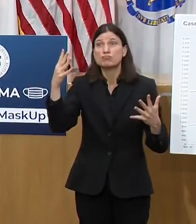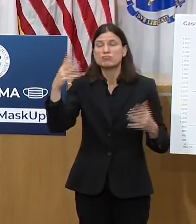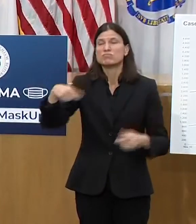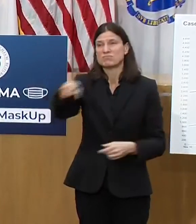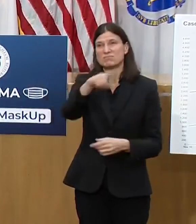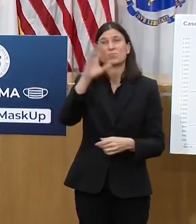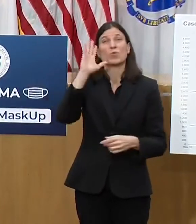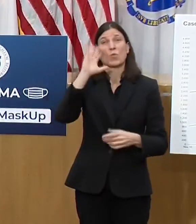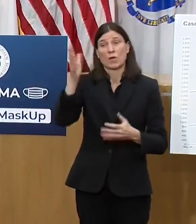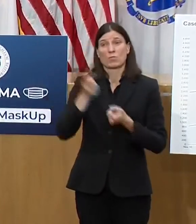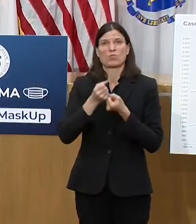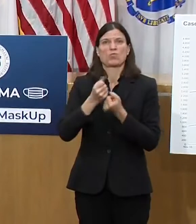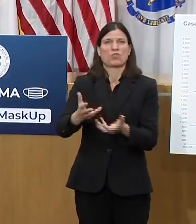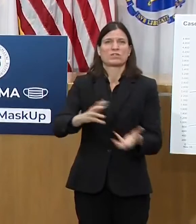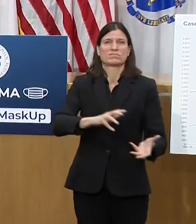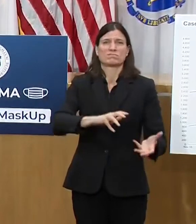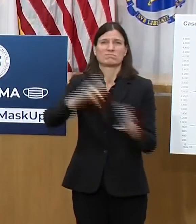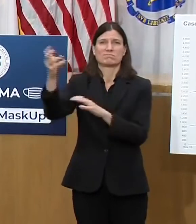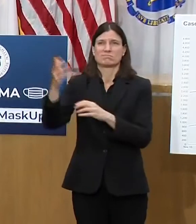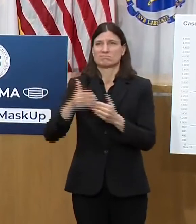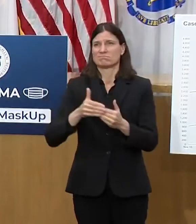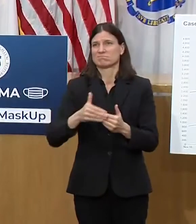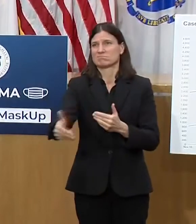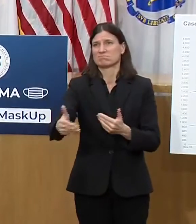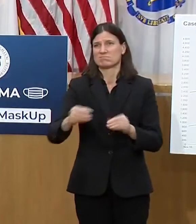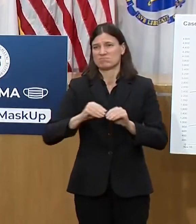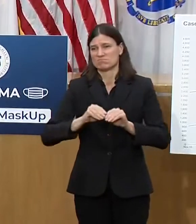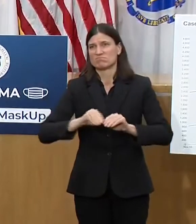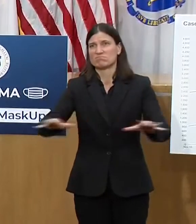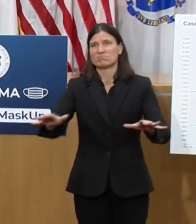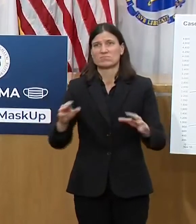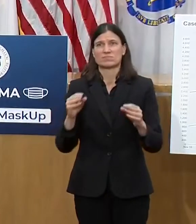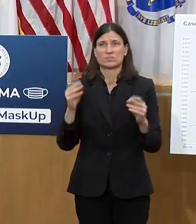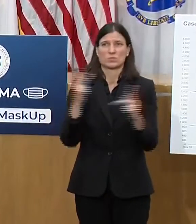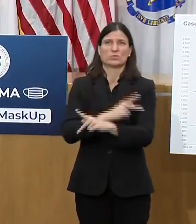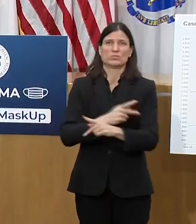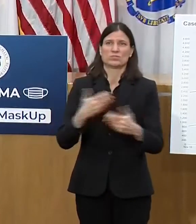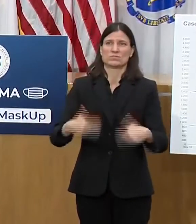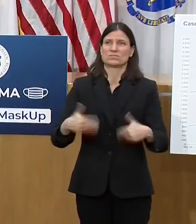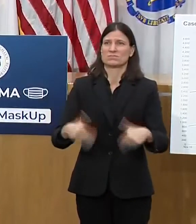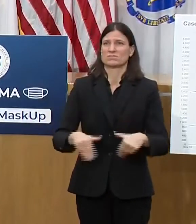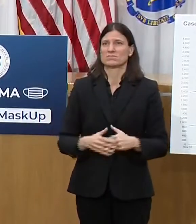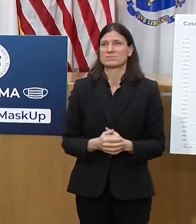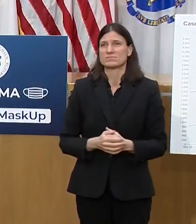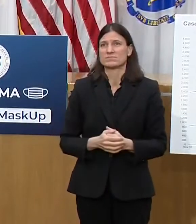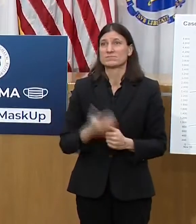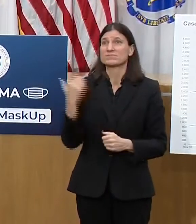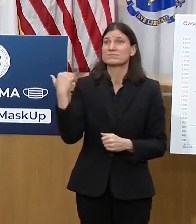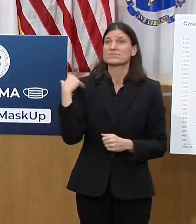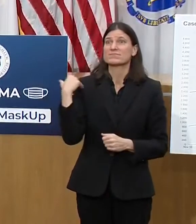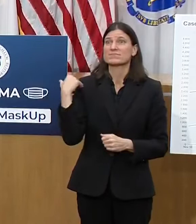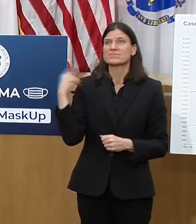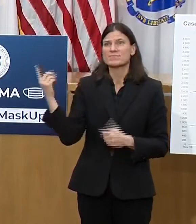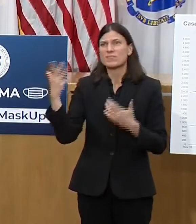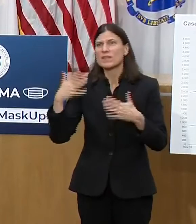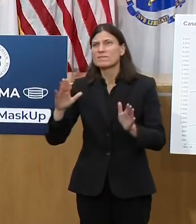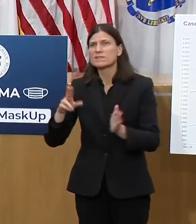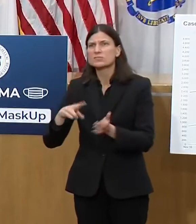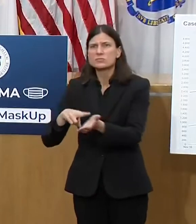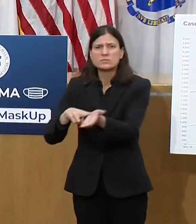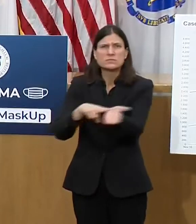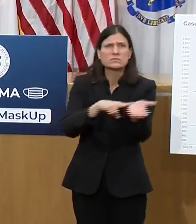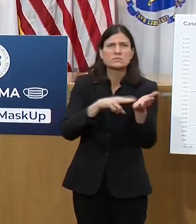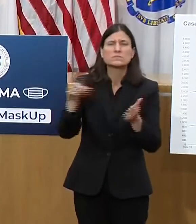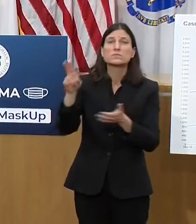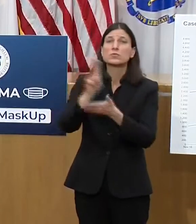Now, Suffolk University put a poll out the other day. And one of the questions they asked in the poll was, how do you plan to spend the